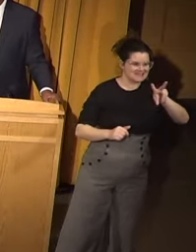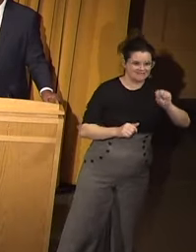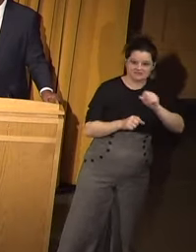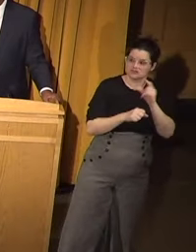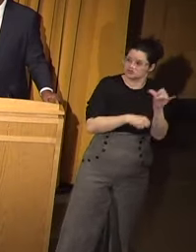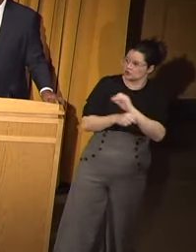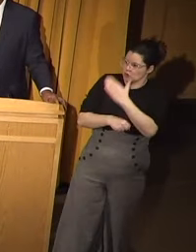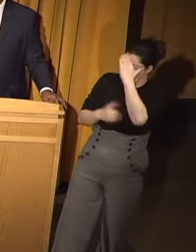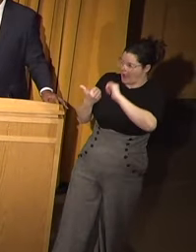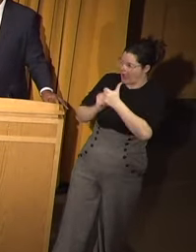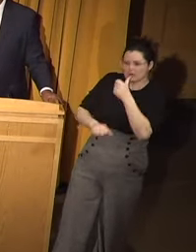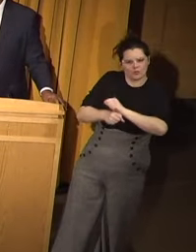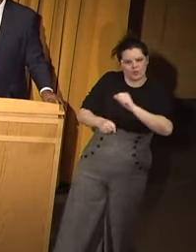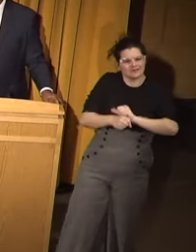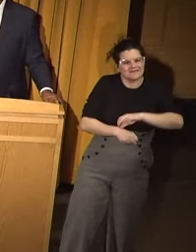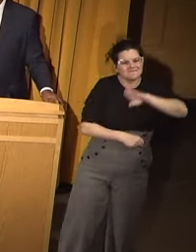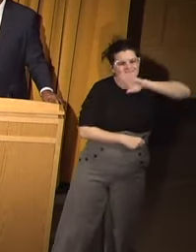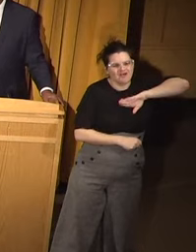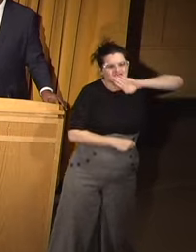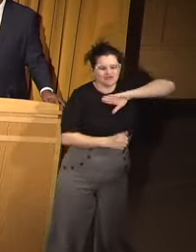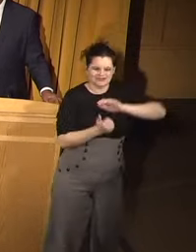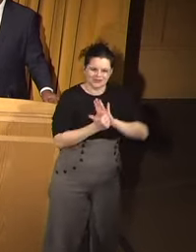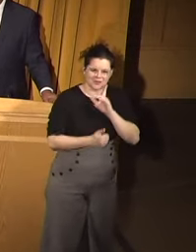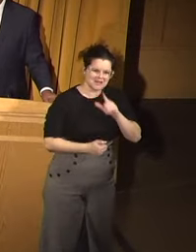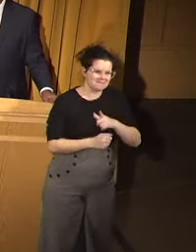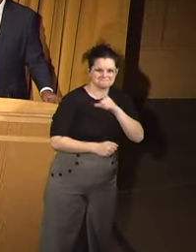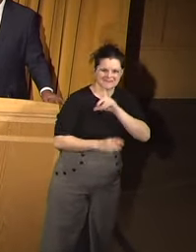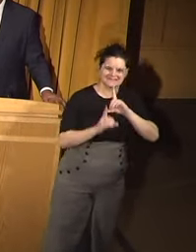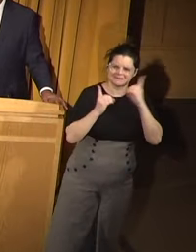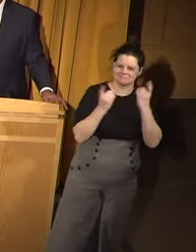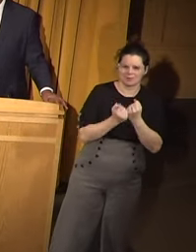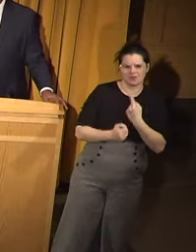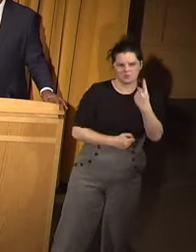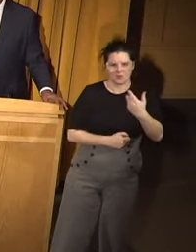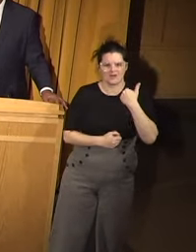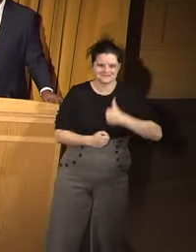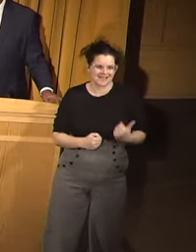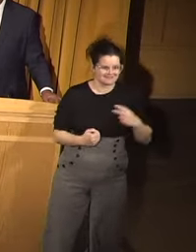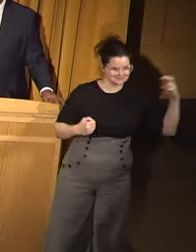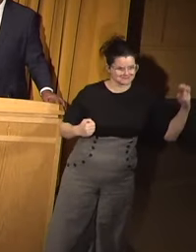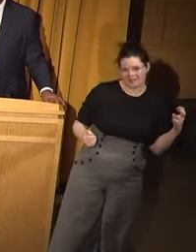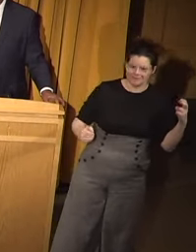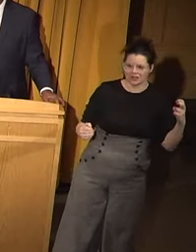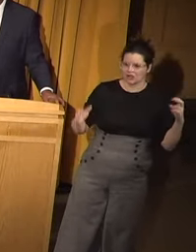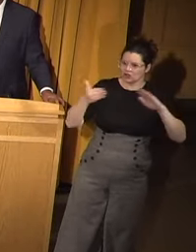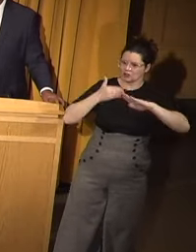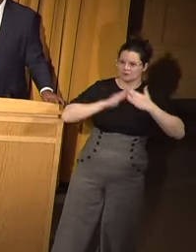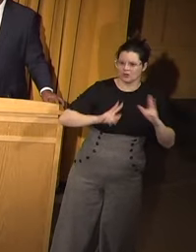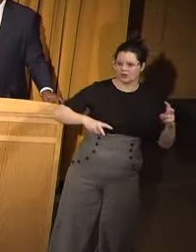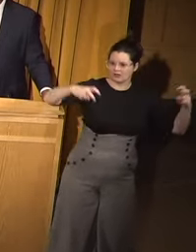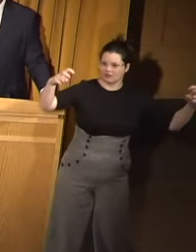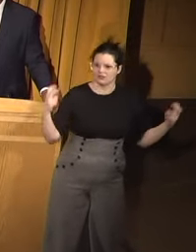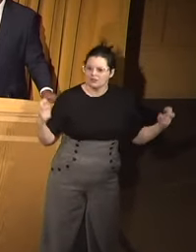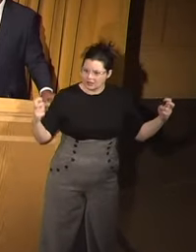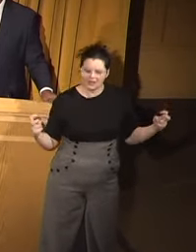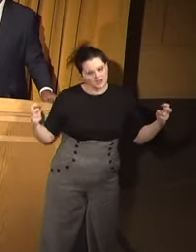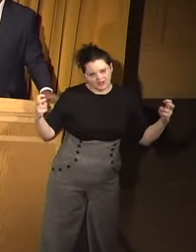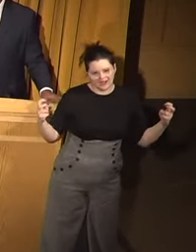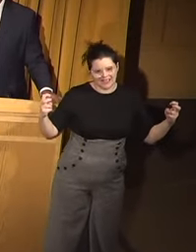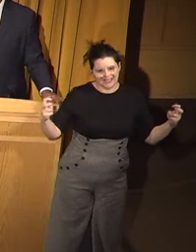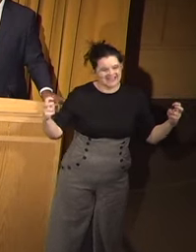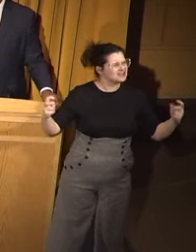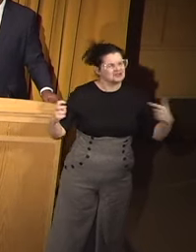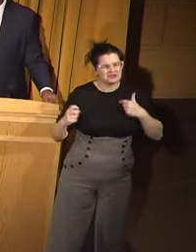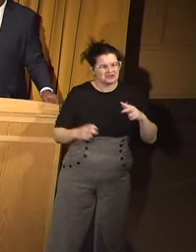work. The frustration we've had when we first get in the police department on one side of the table, community on the other side of the table. These